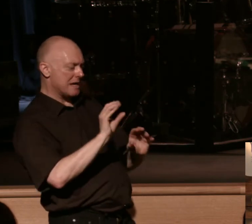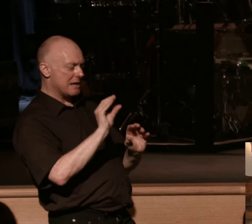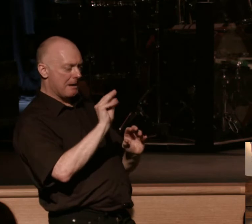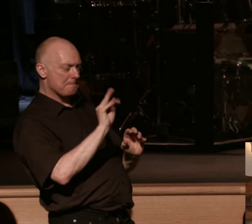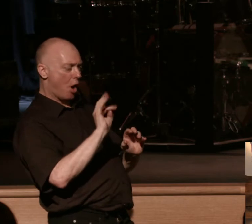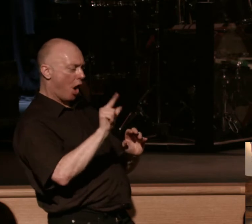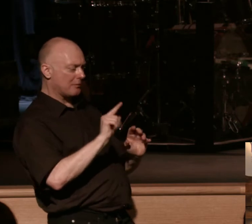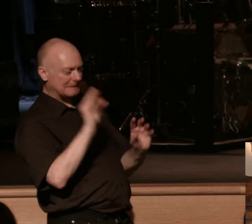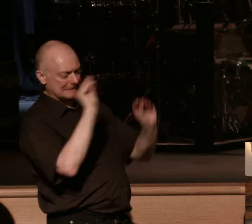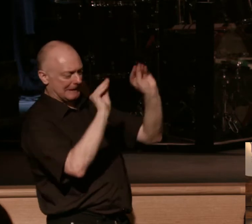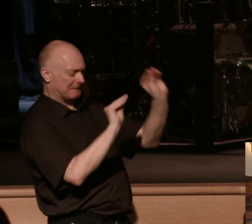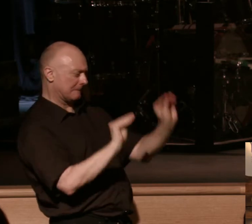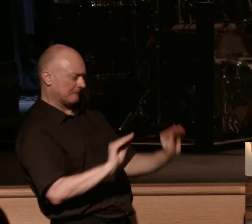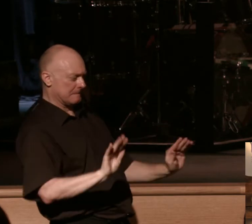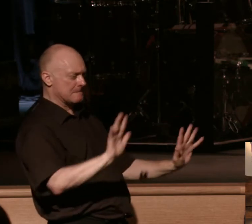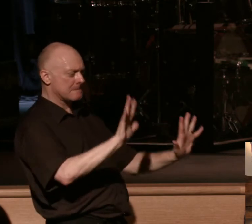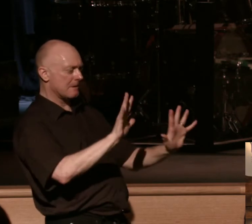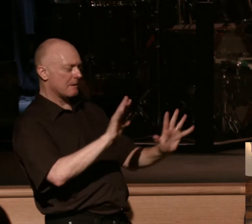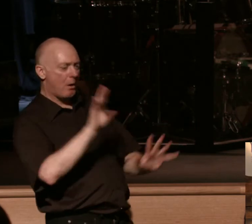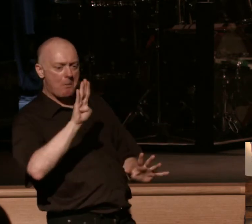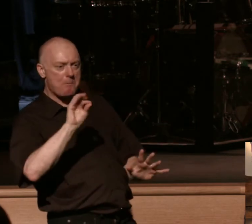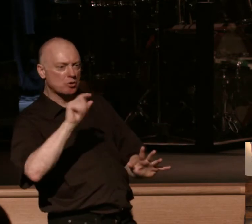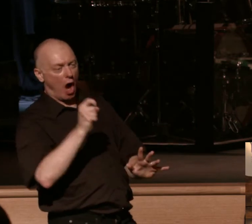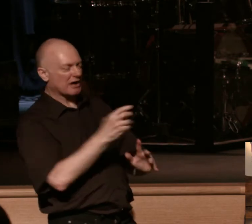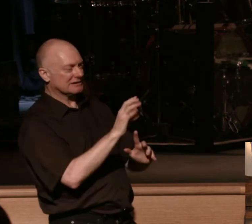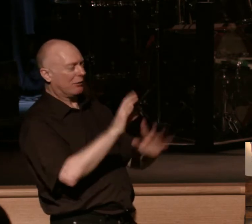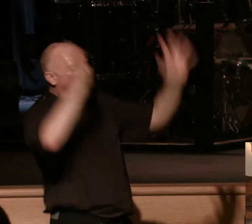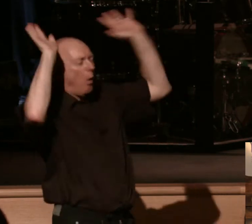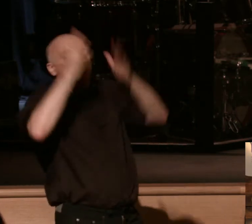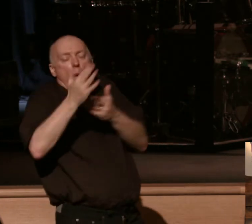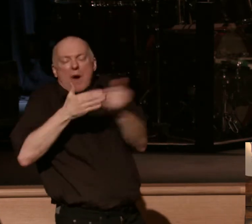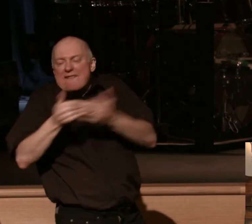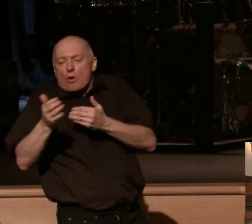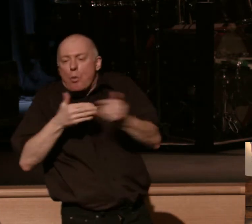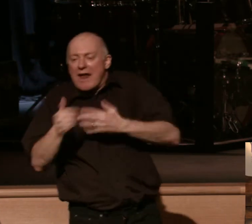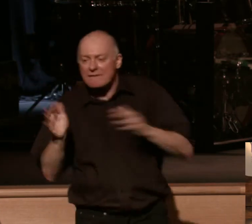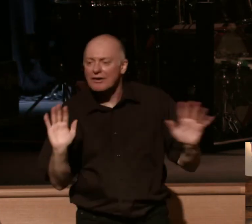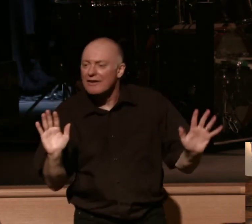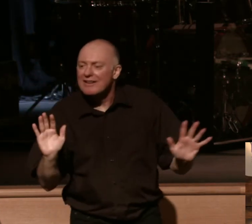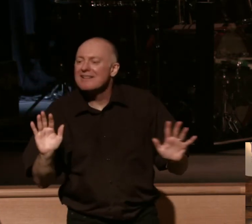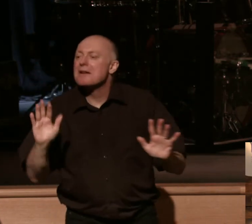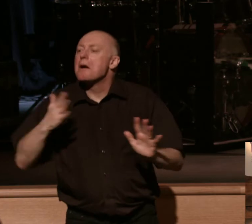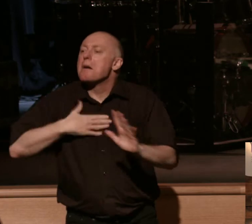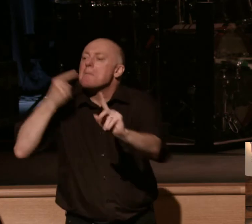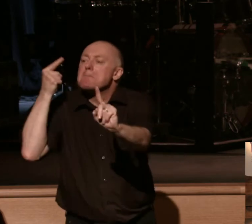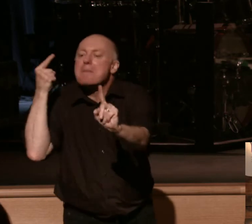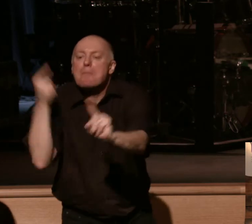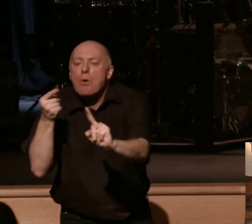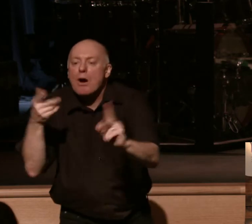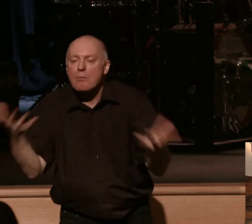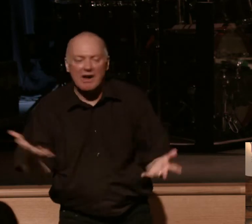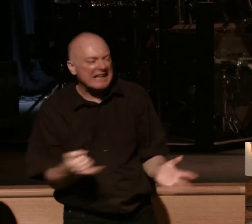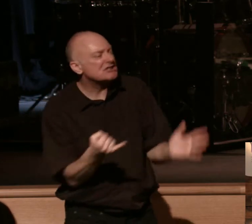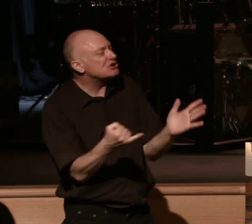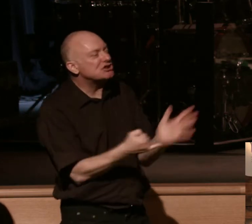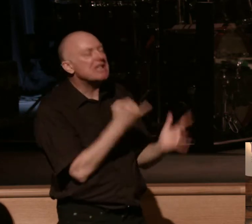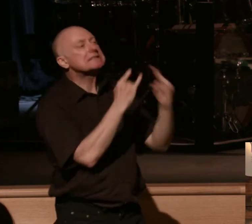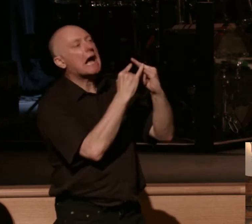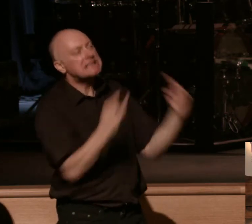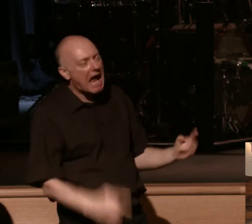to decorate the tent, to Botox the tent, whatever it might be, right? But the thing is, listen, listen, it's a tent. For the love